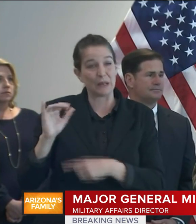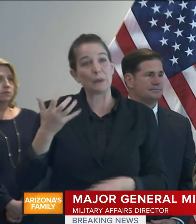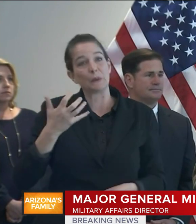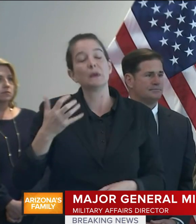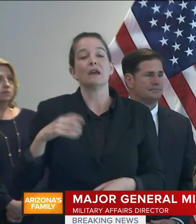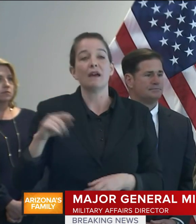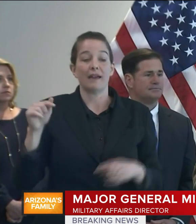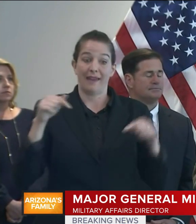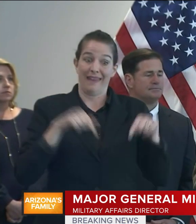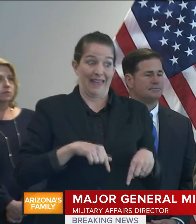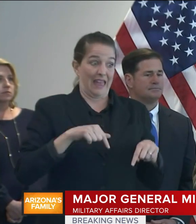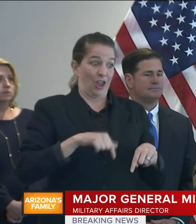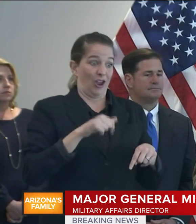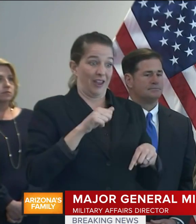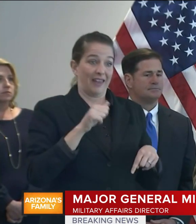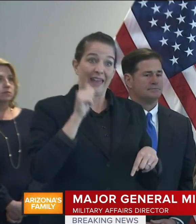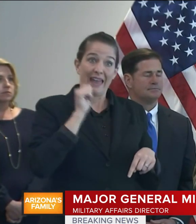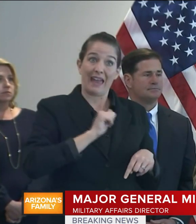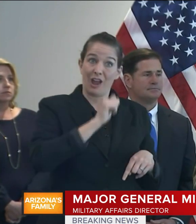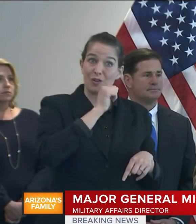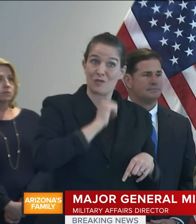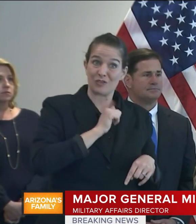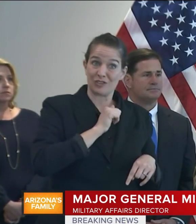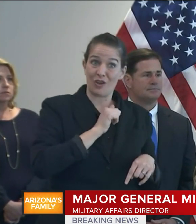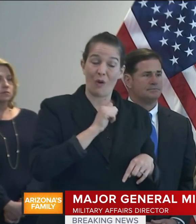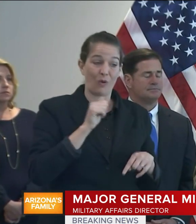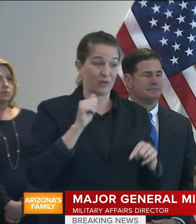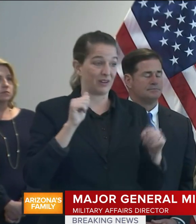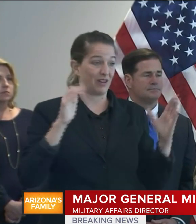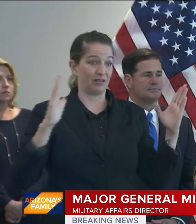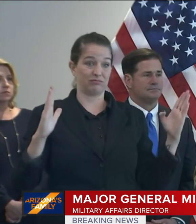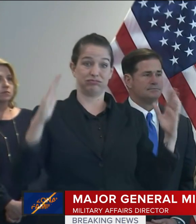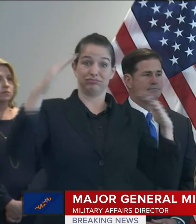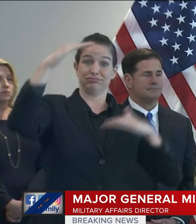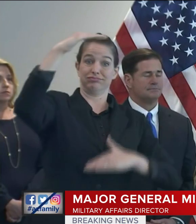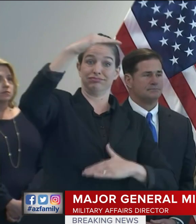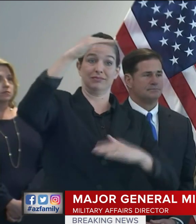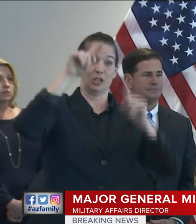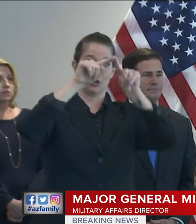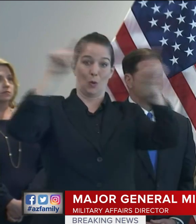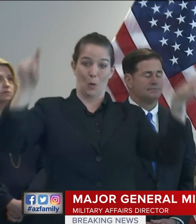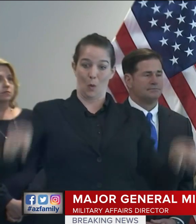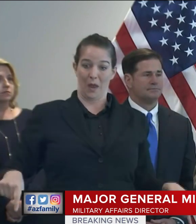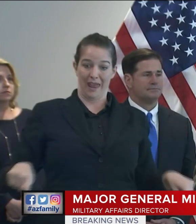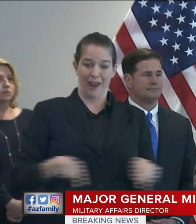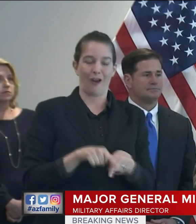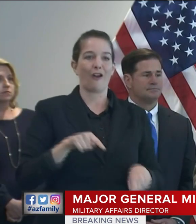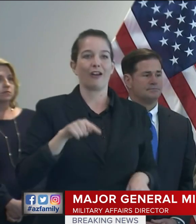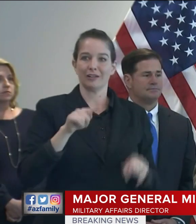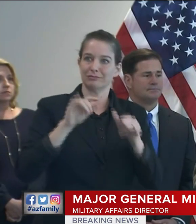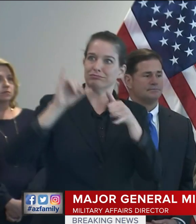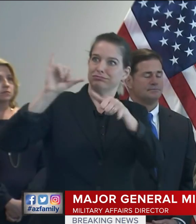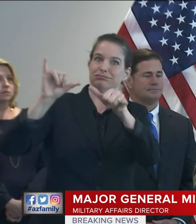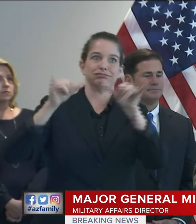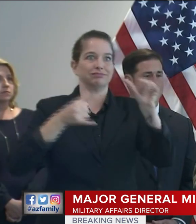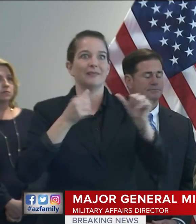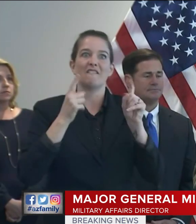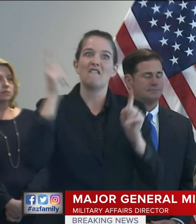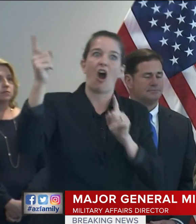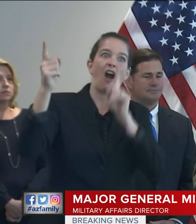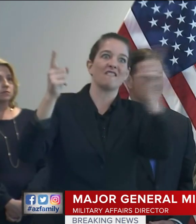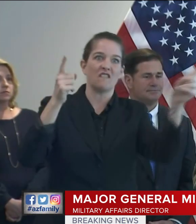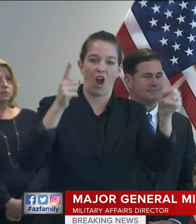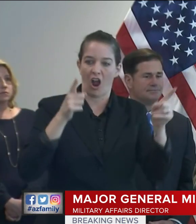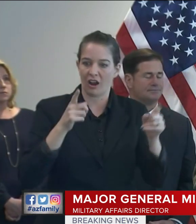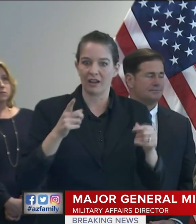is in many ways the fact that we're 400 nautical mile by 400 nautical mile square. It's a long way to cover, and sometimes